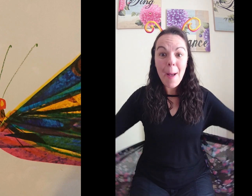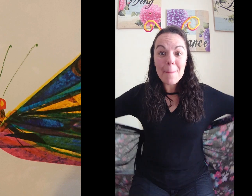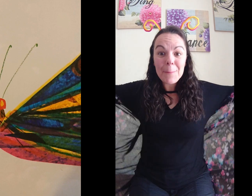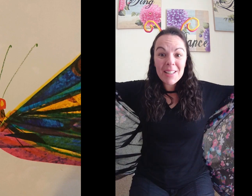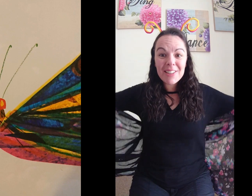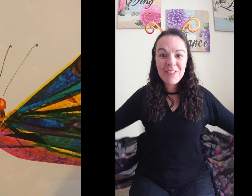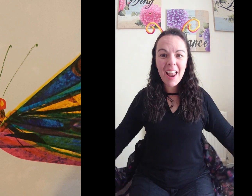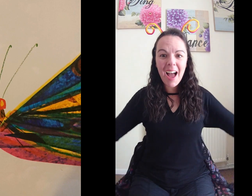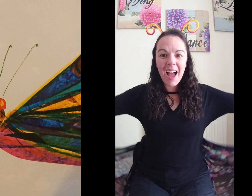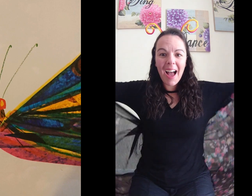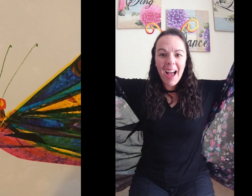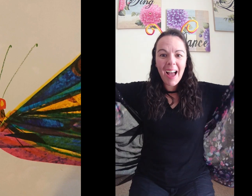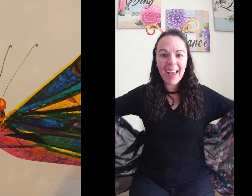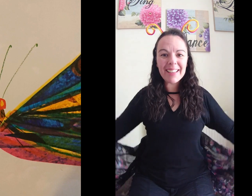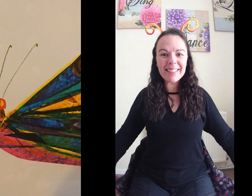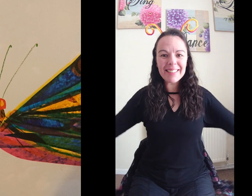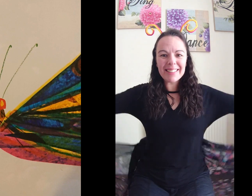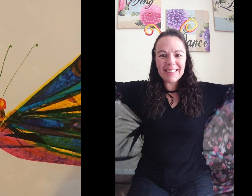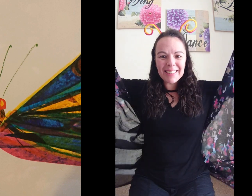A butterfly!